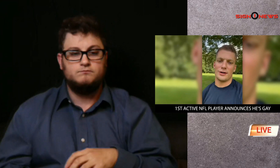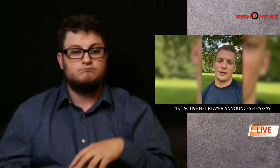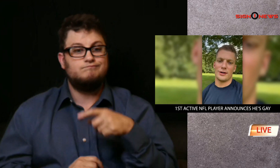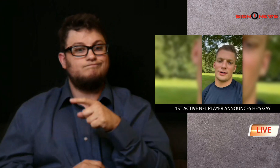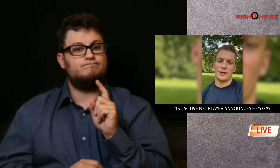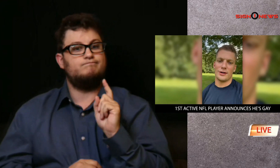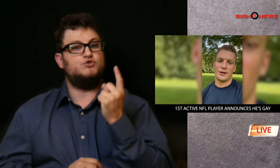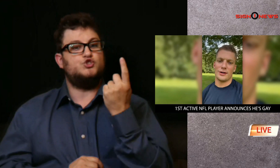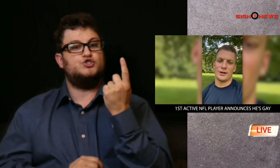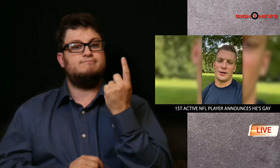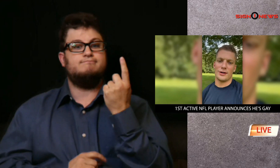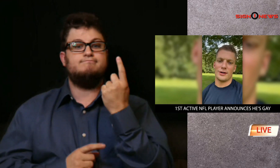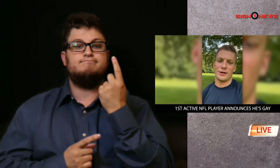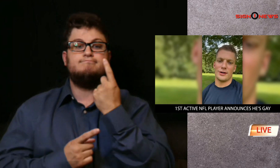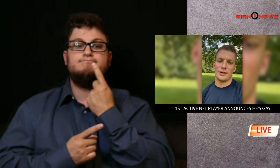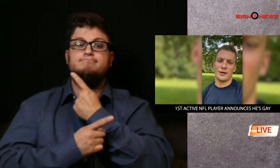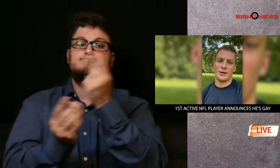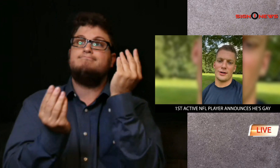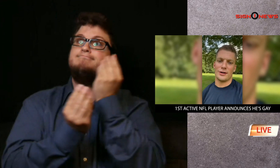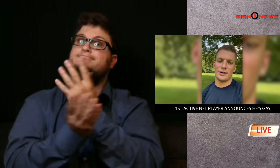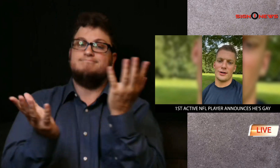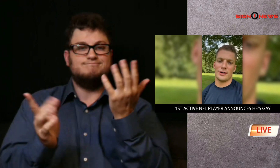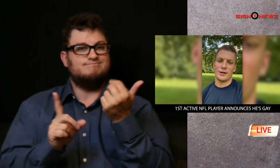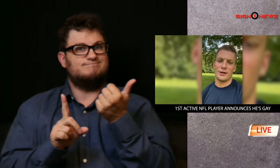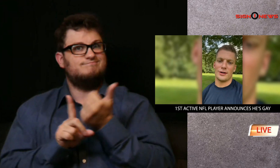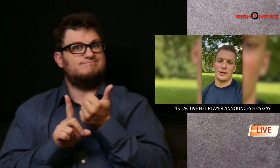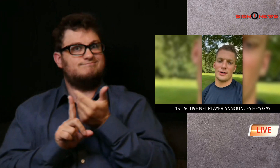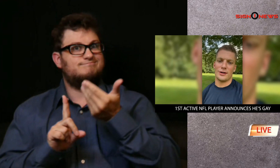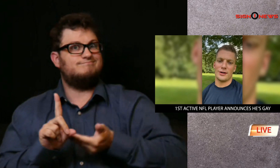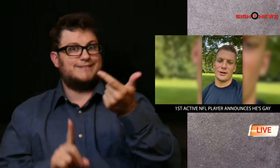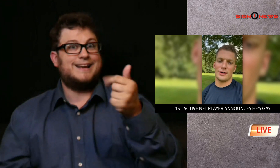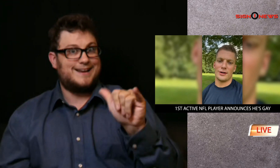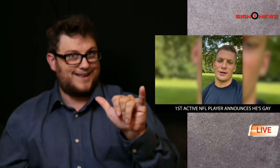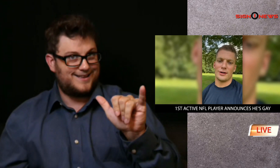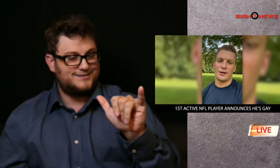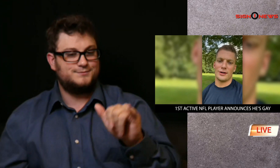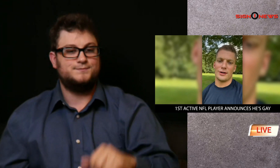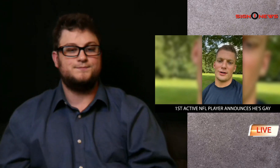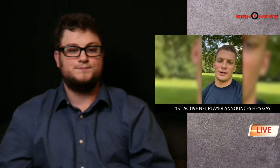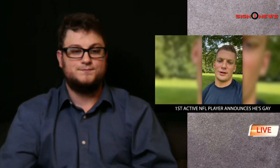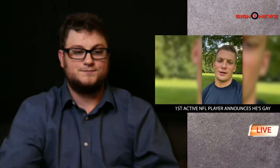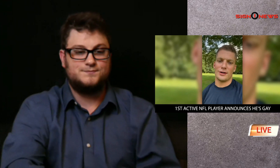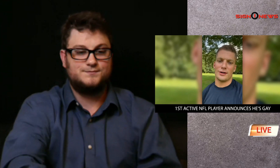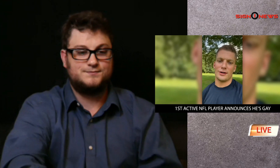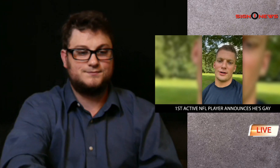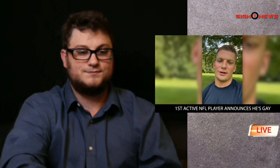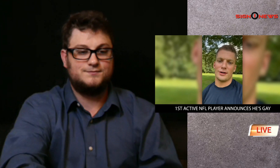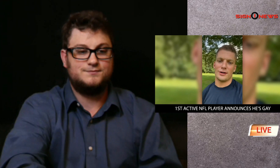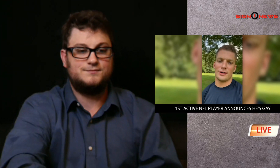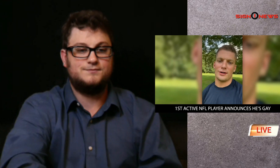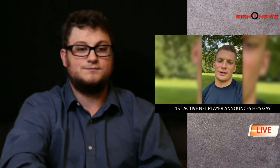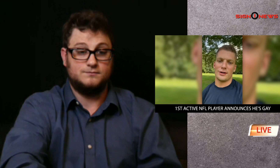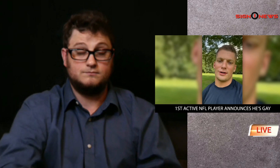Nasib became the first active NFL player in history to announce he's gay.